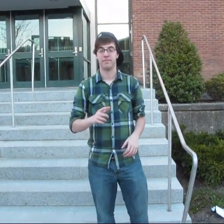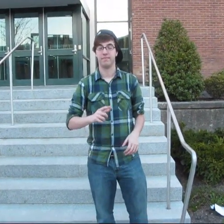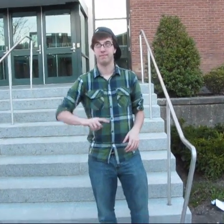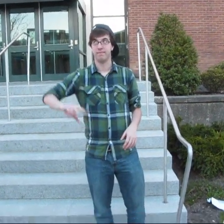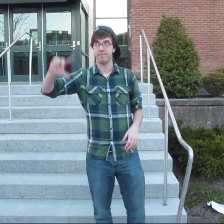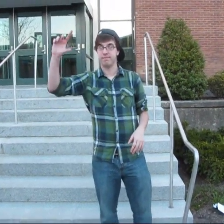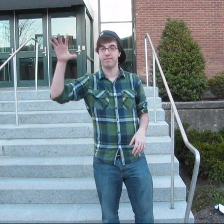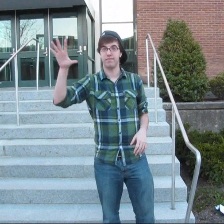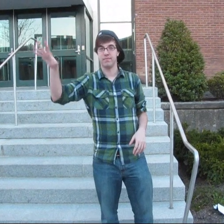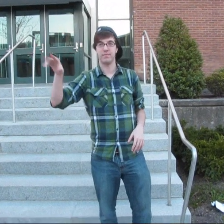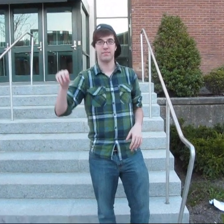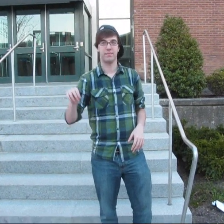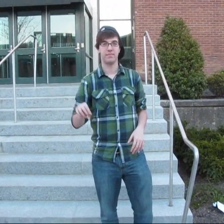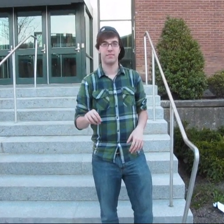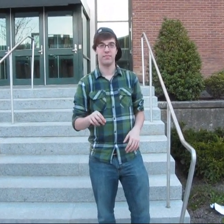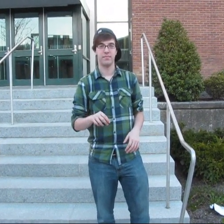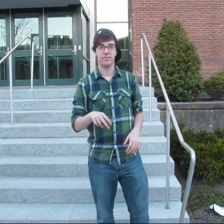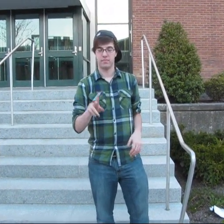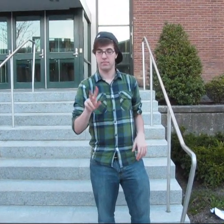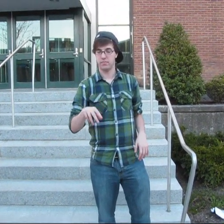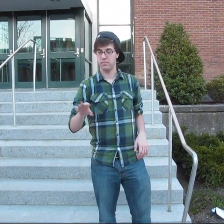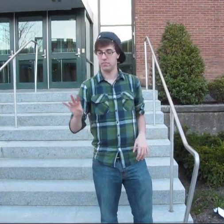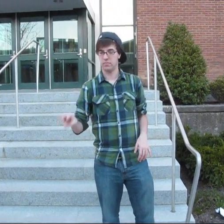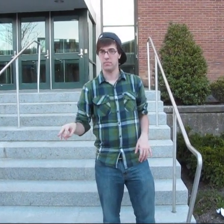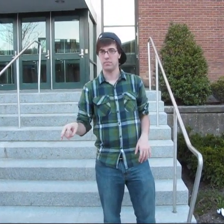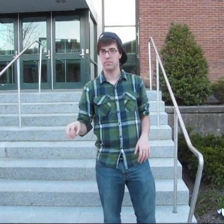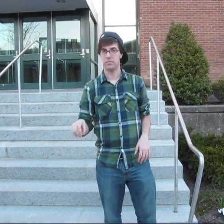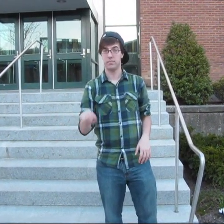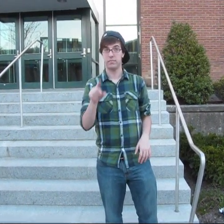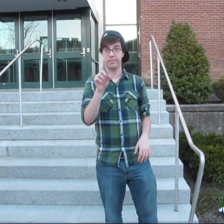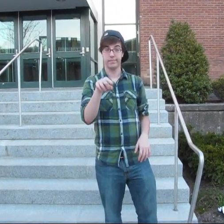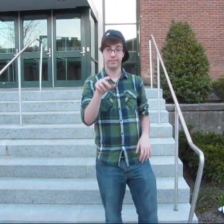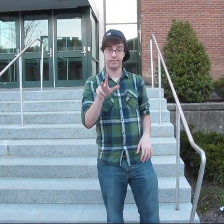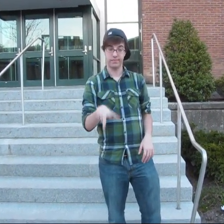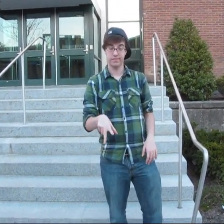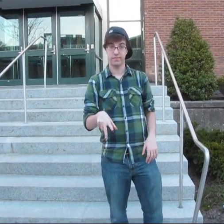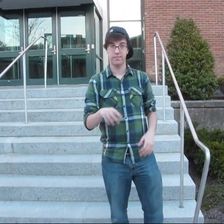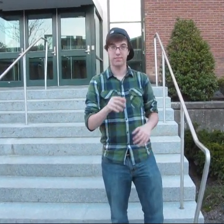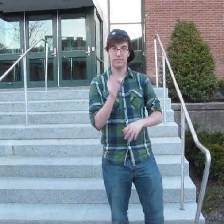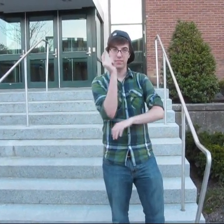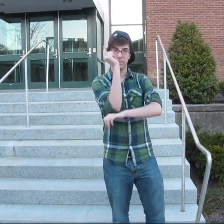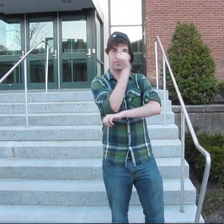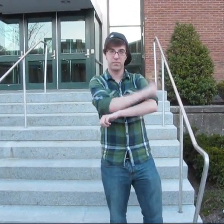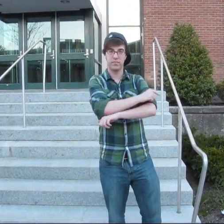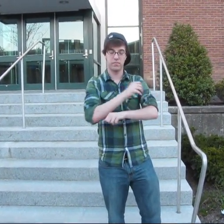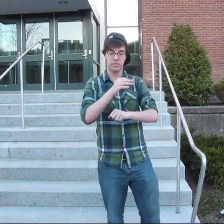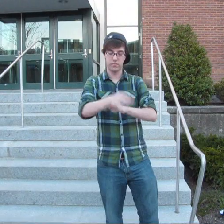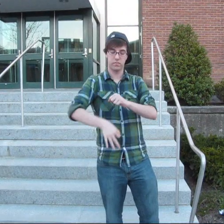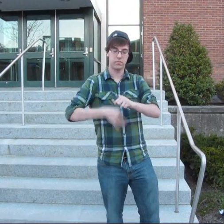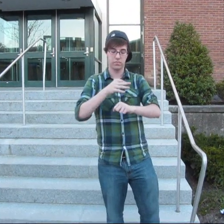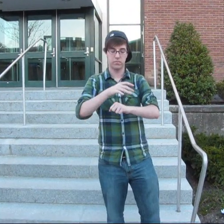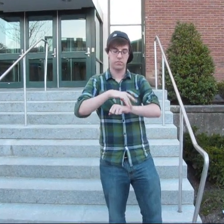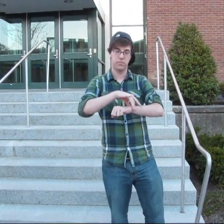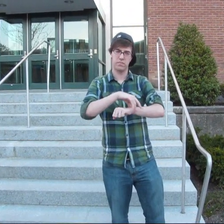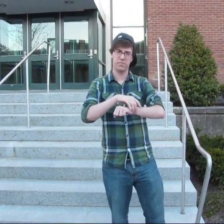tomorrow's another day. You stay. I may as well play.